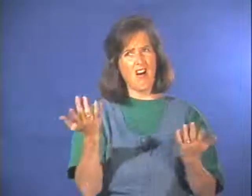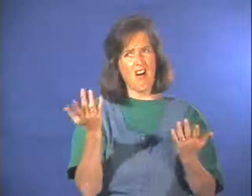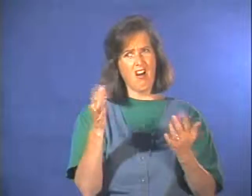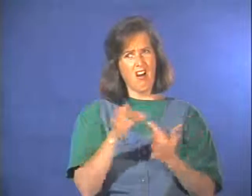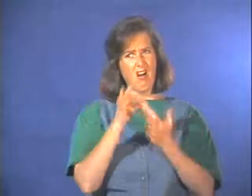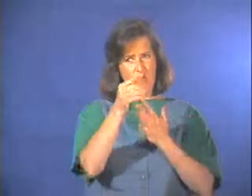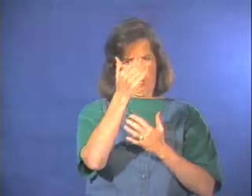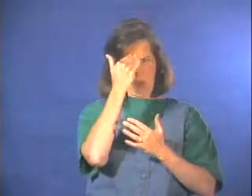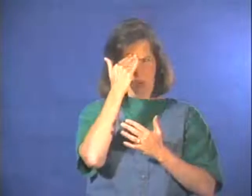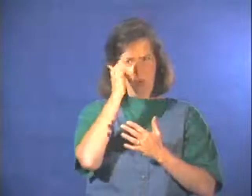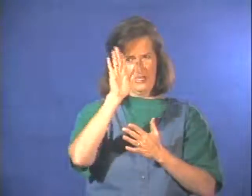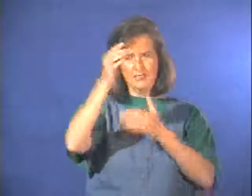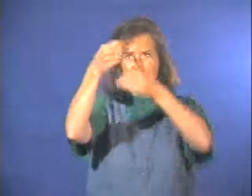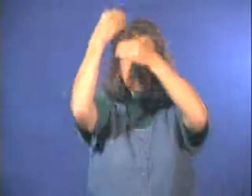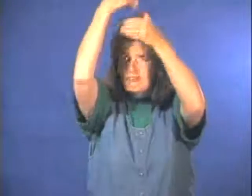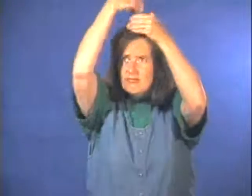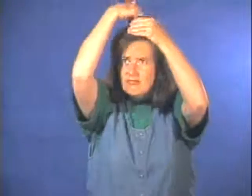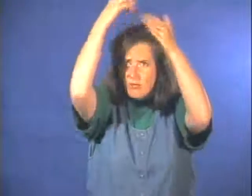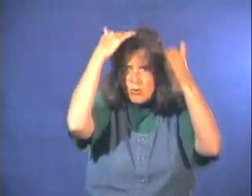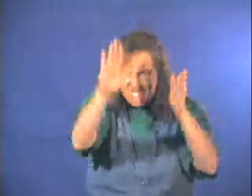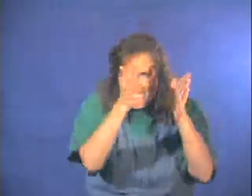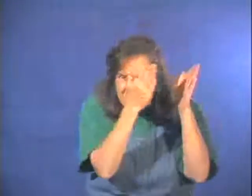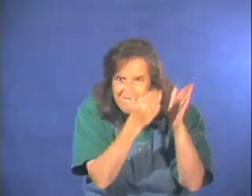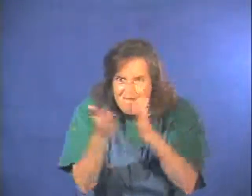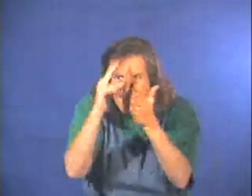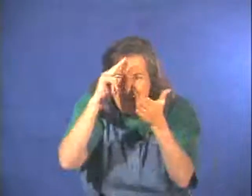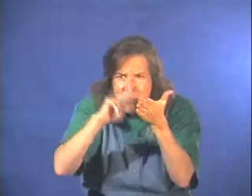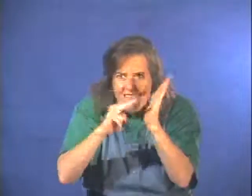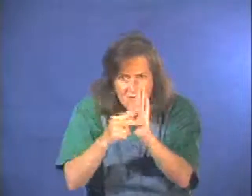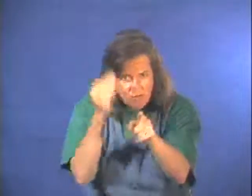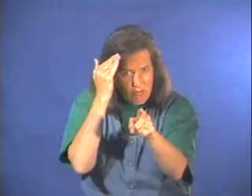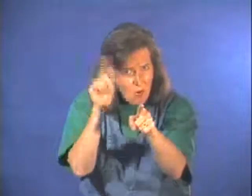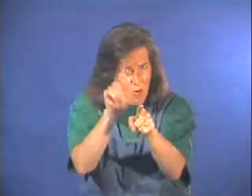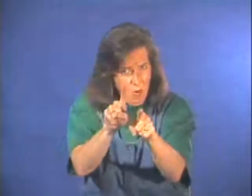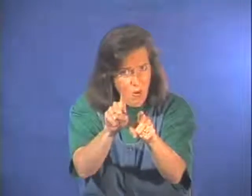Unless you know what he meant to do. His intentions.